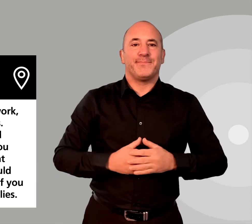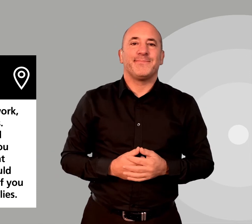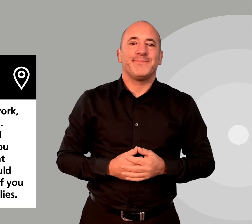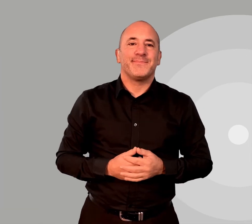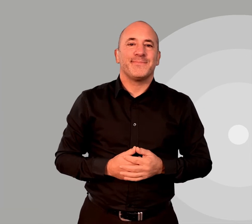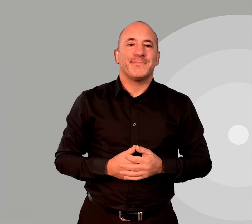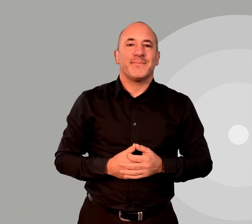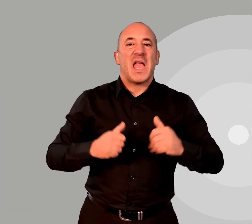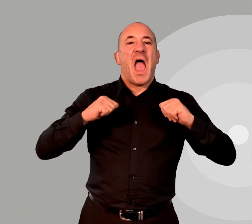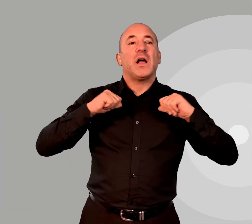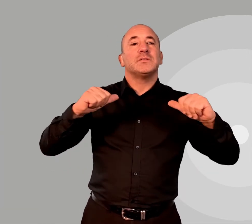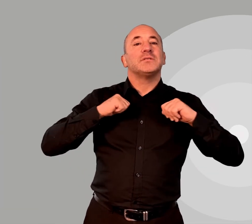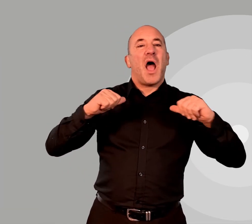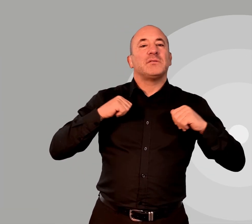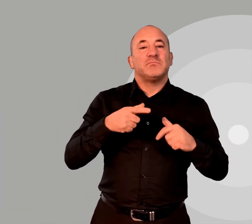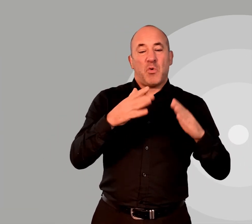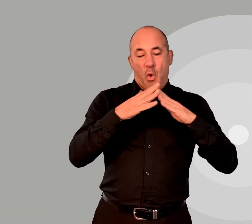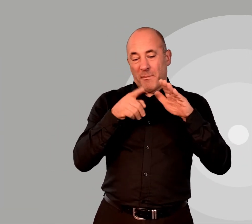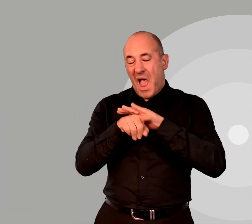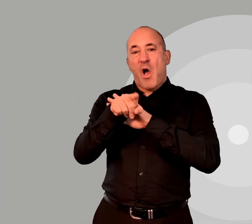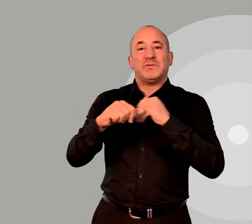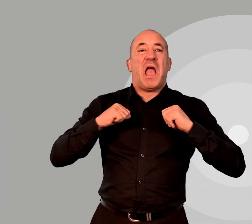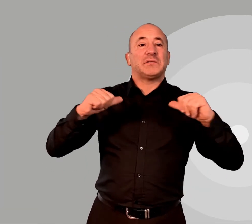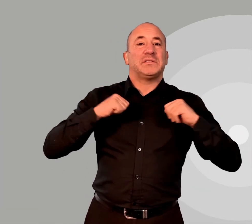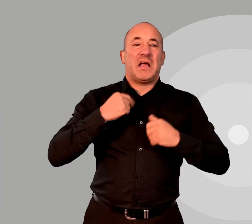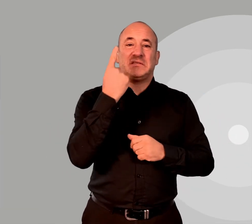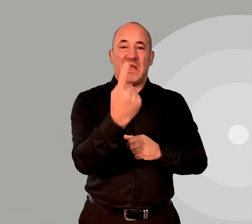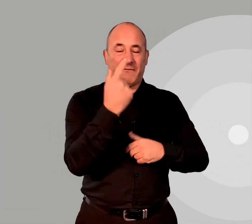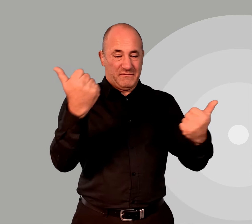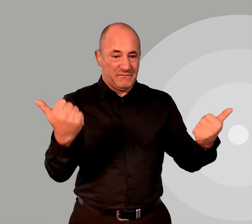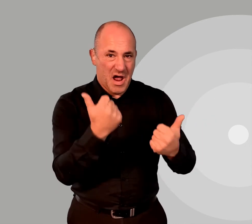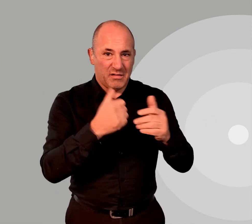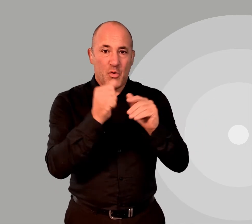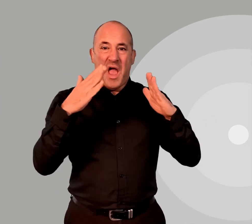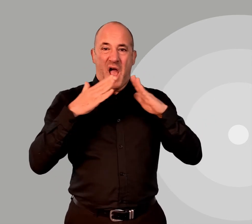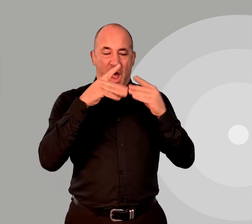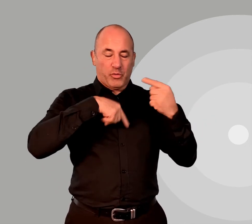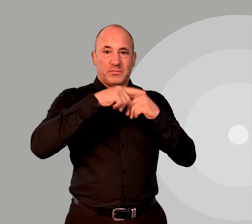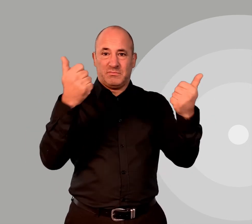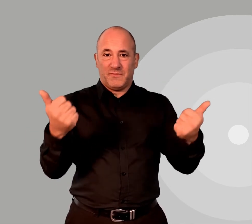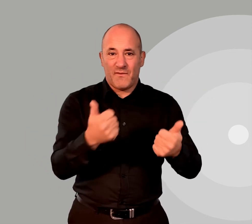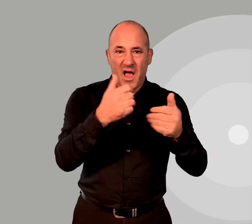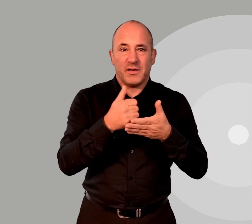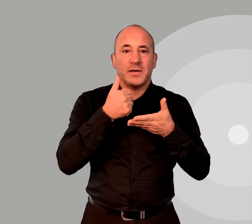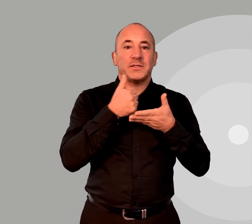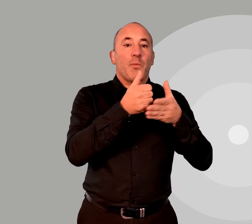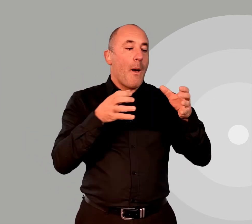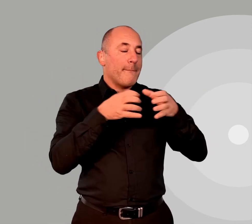Exercise. You can leave your home to exercise by yourself, with your household or support